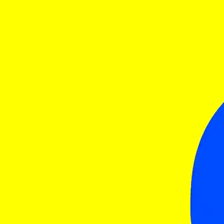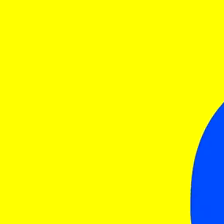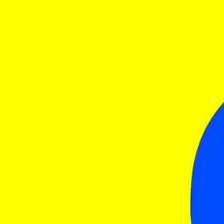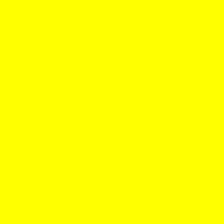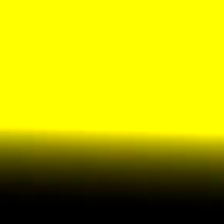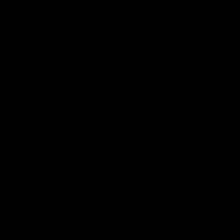So Iamena Amami here. Thank you.